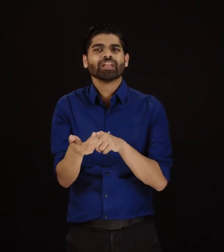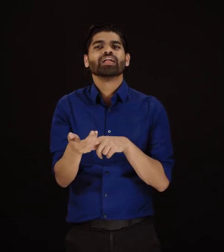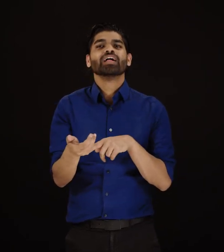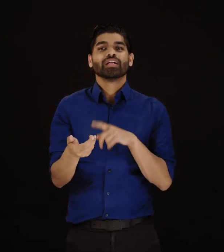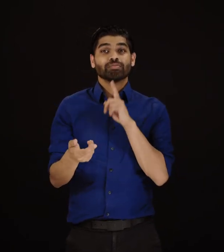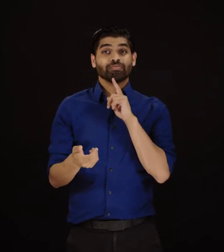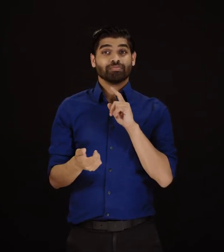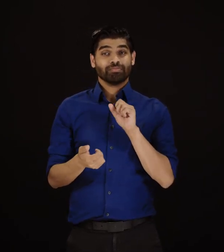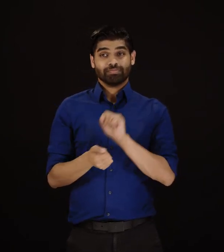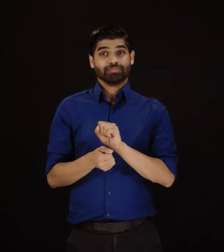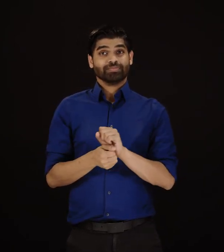usually one year.